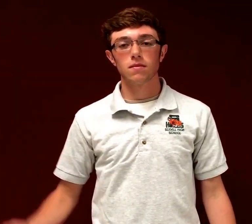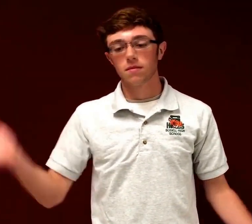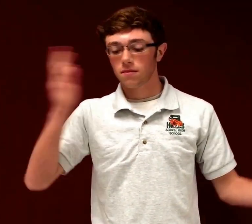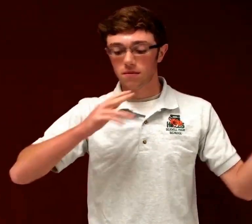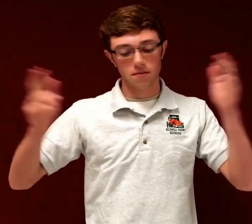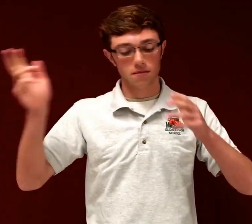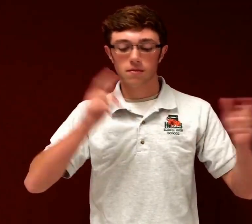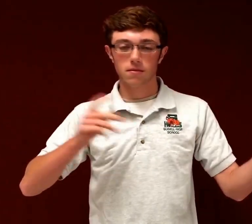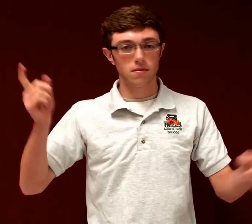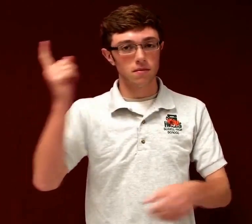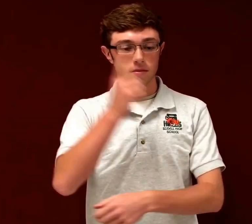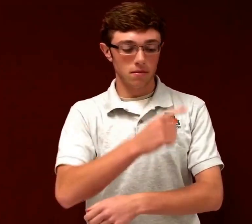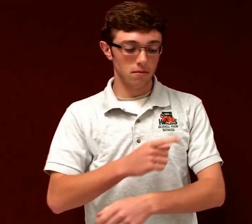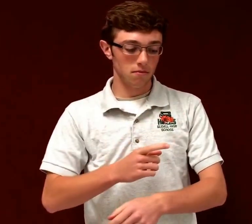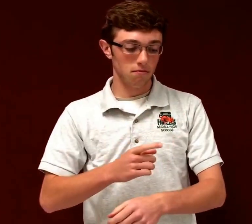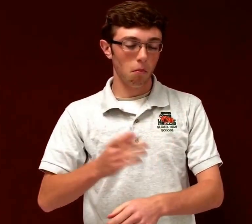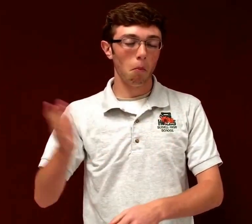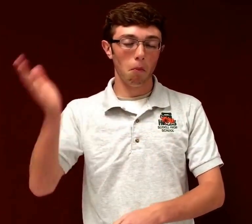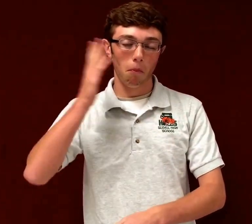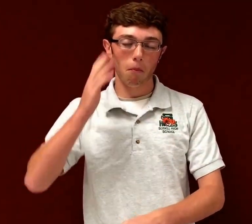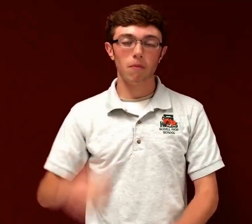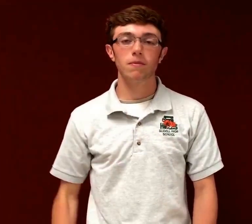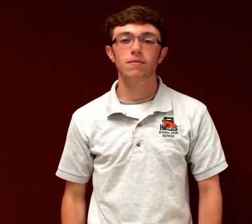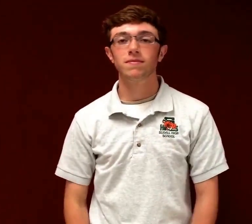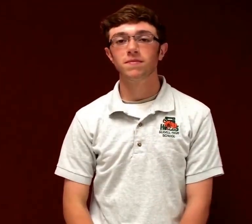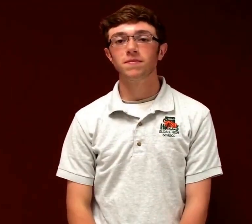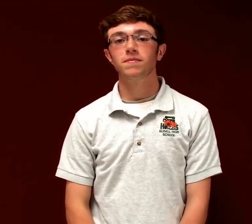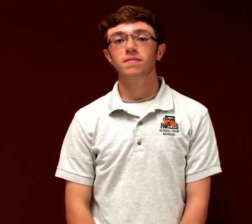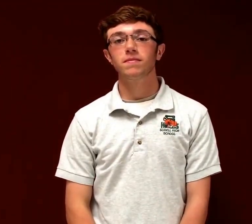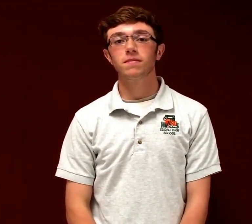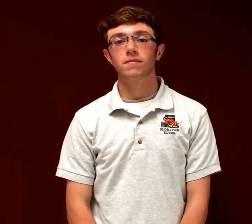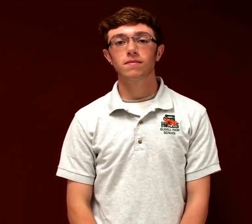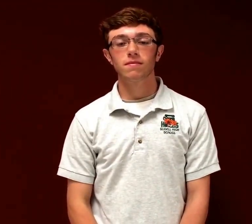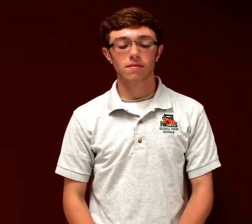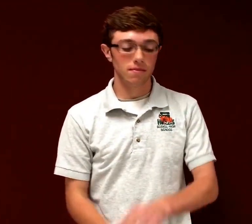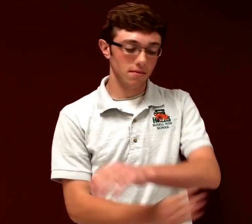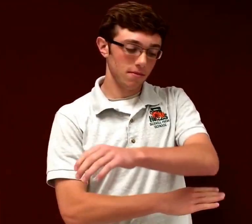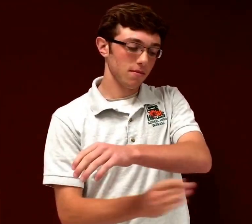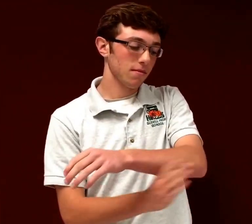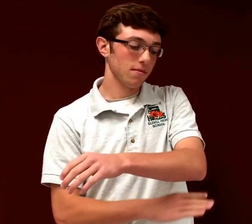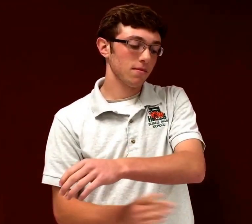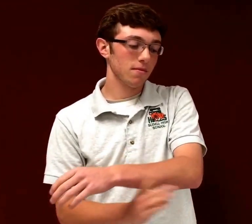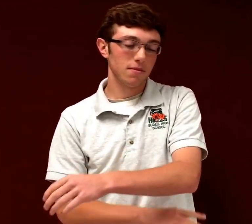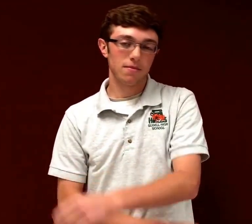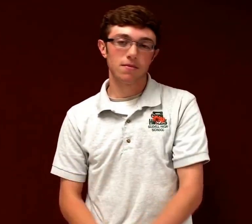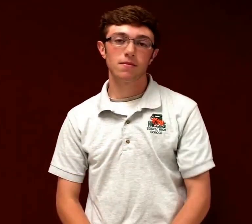troubles will come, and they will pass,